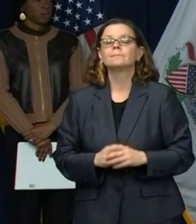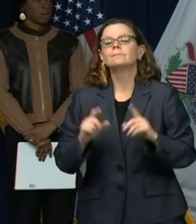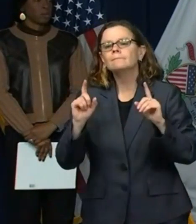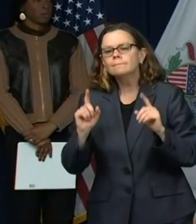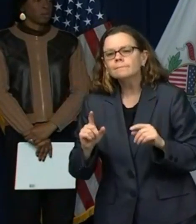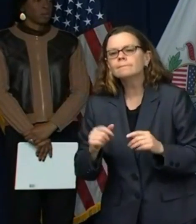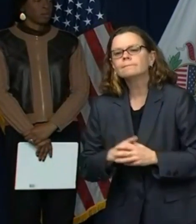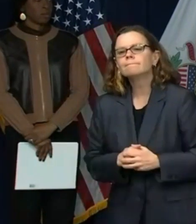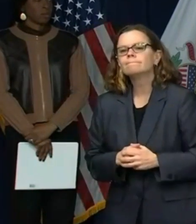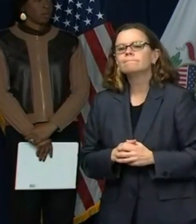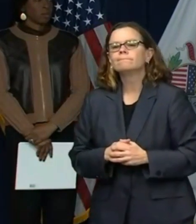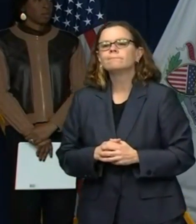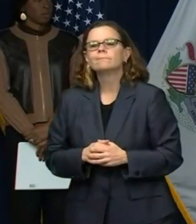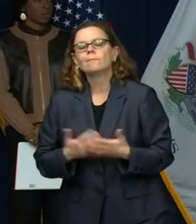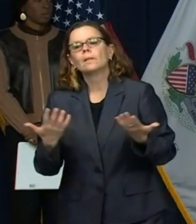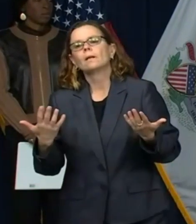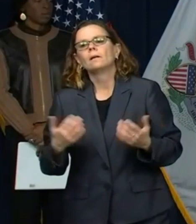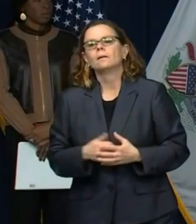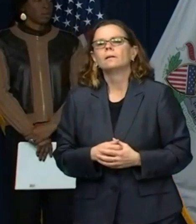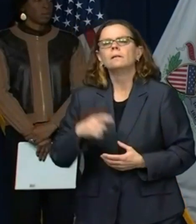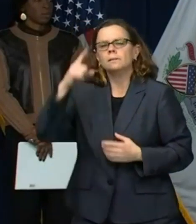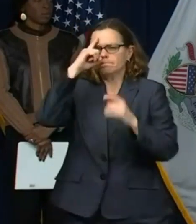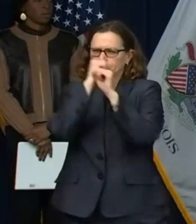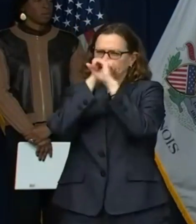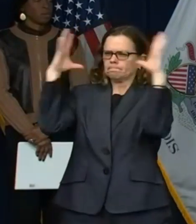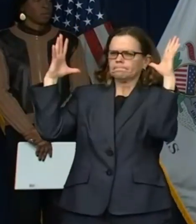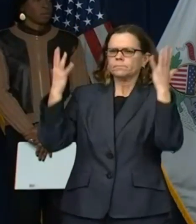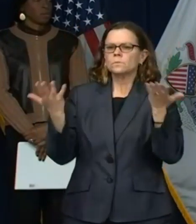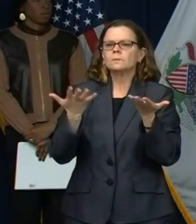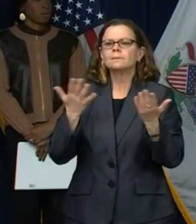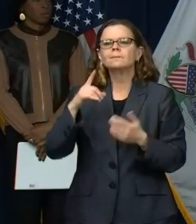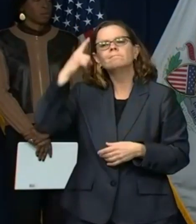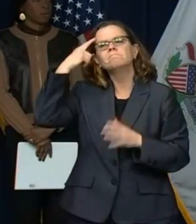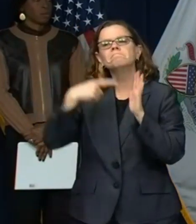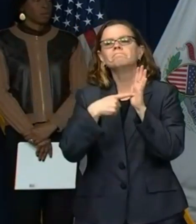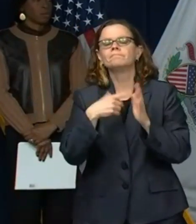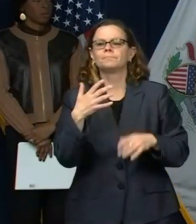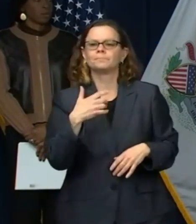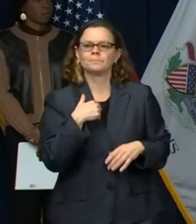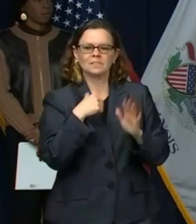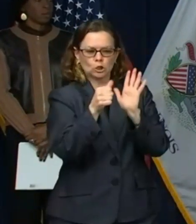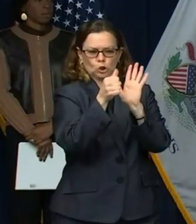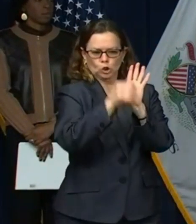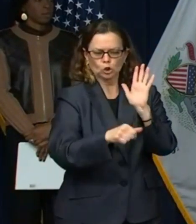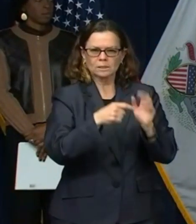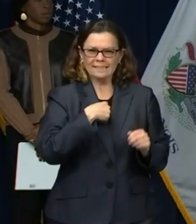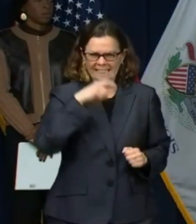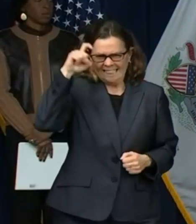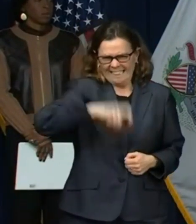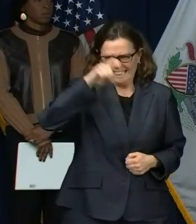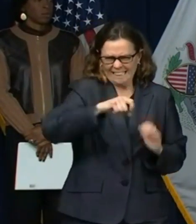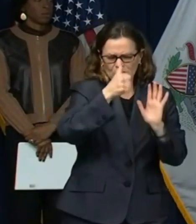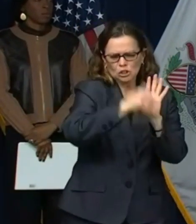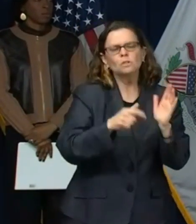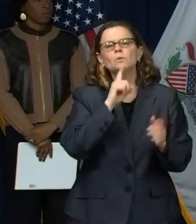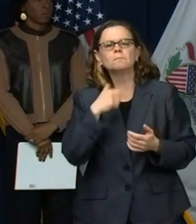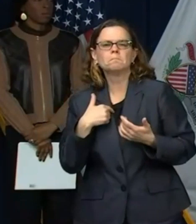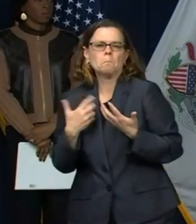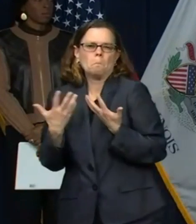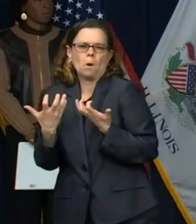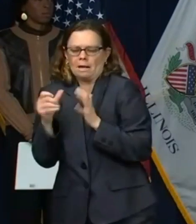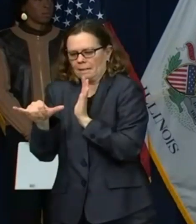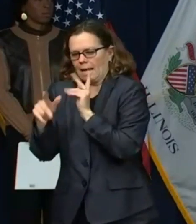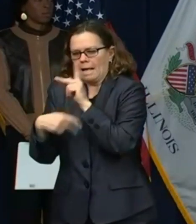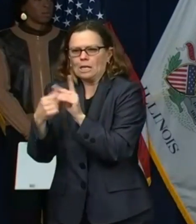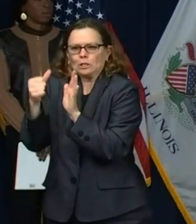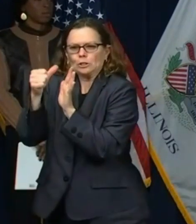um, it's going to be more available in some areas than others based upon hospital bed availability. Because what we don't